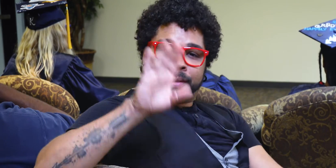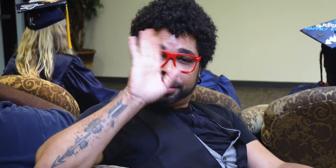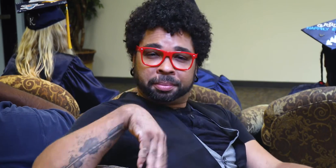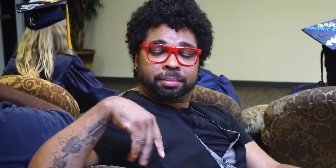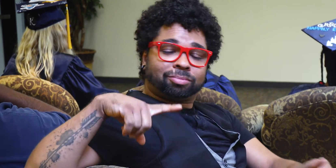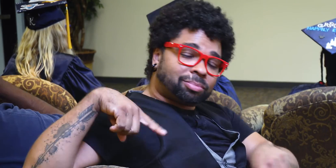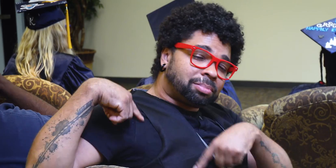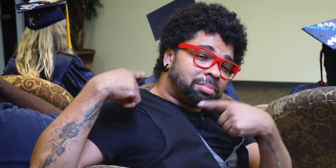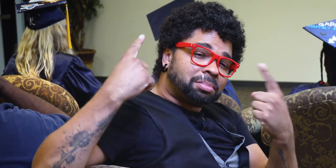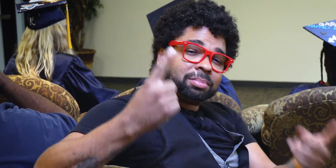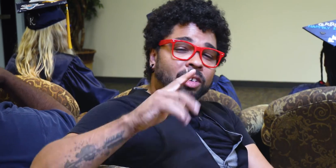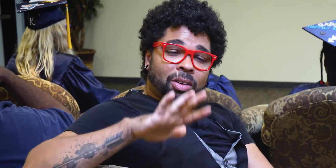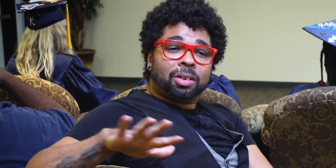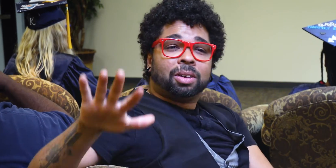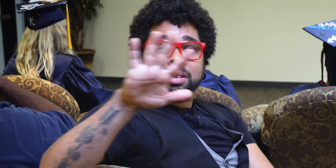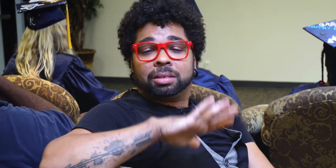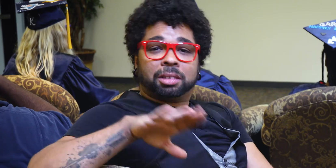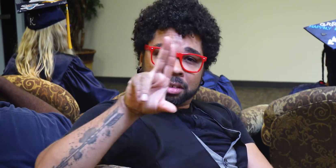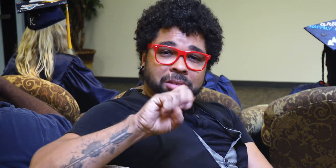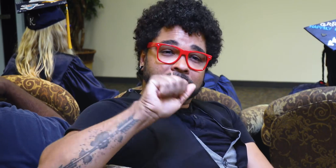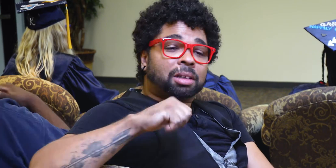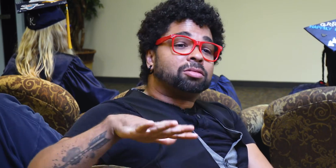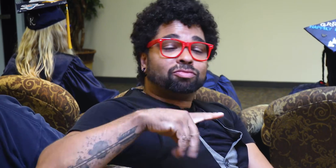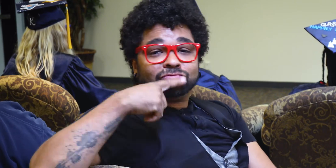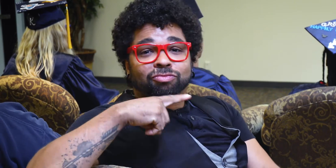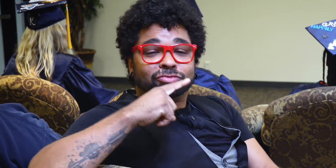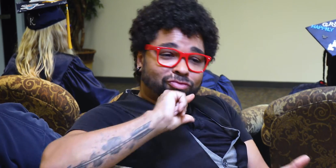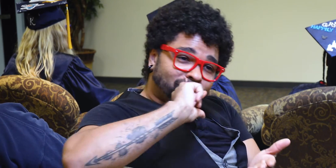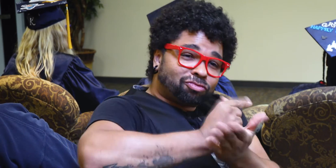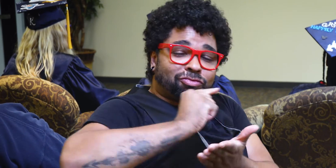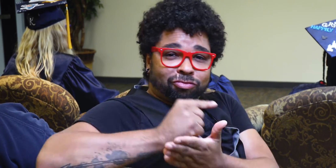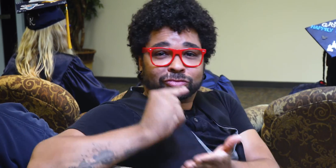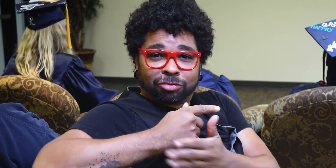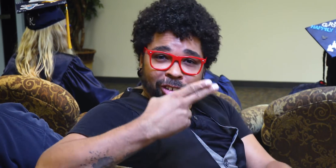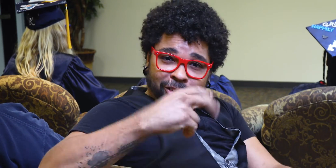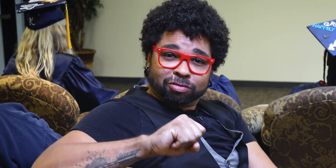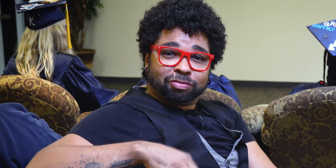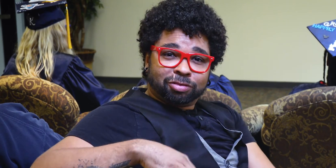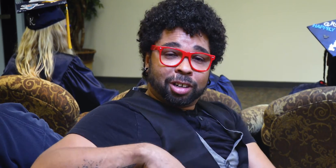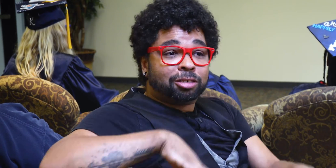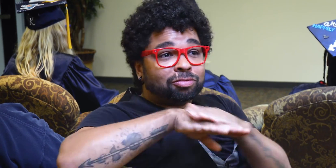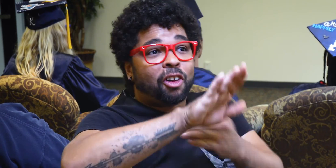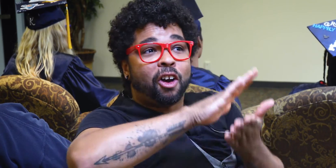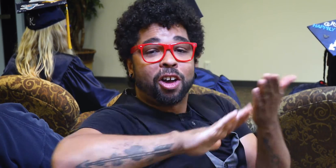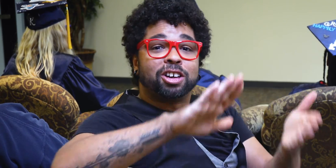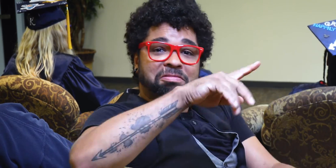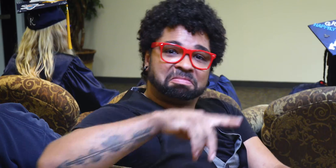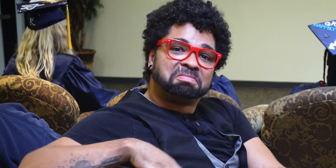In recent history in the United States, the number of hearing individuals graduating high school and going on to college have been on the